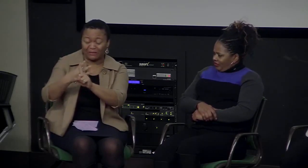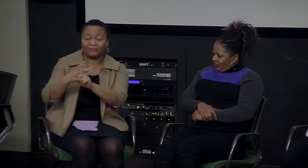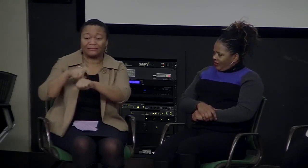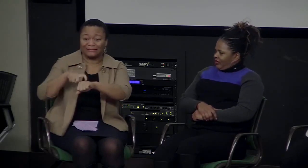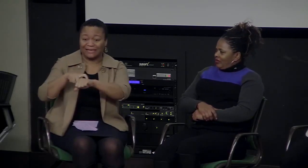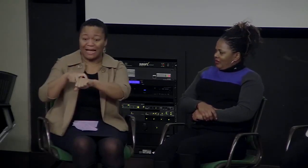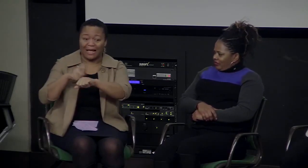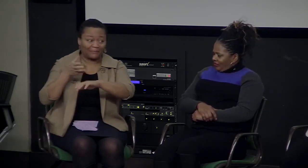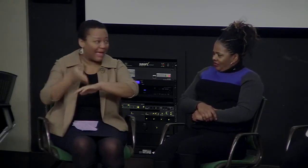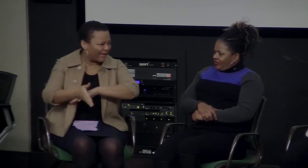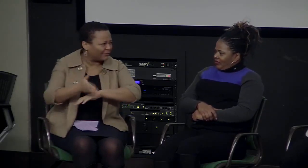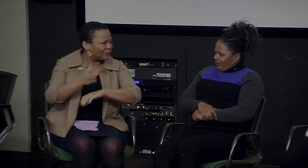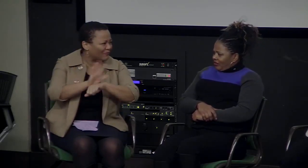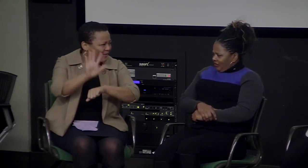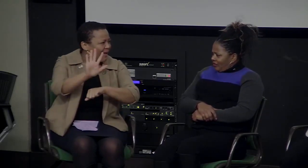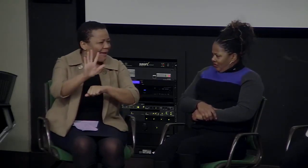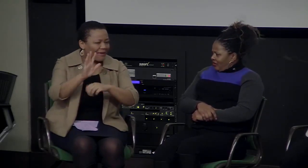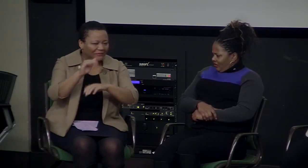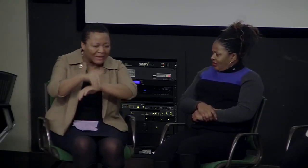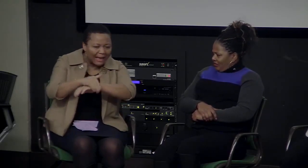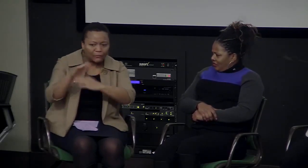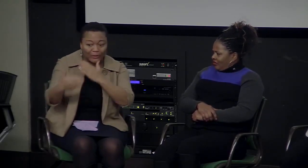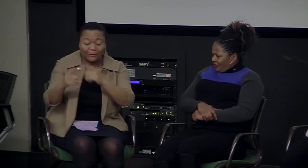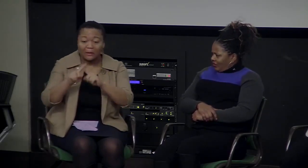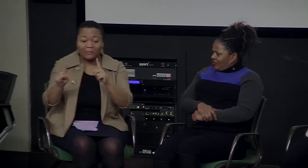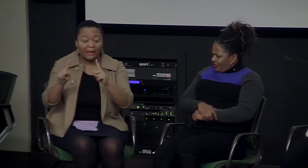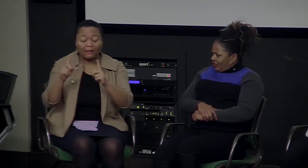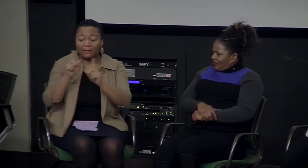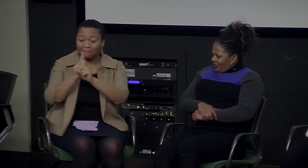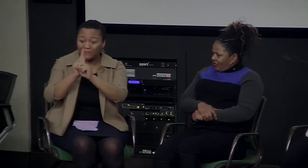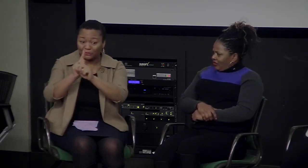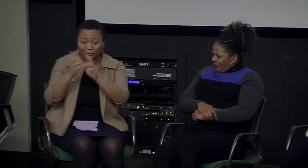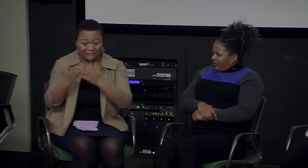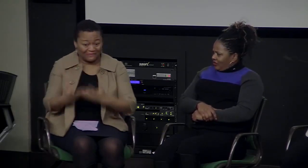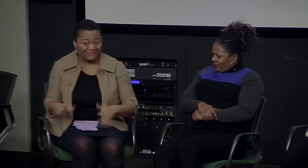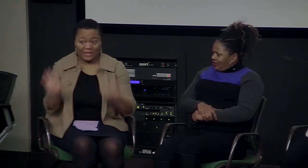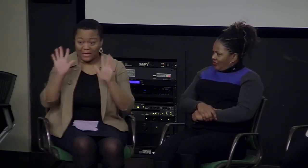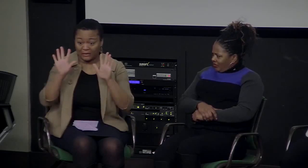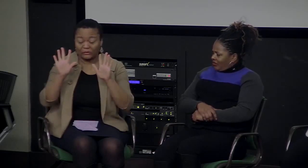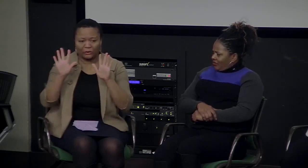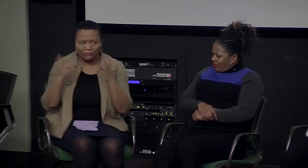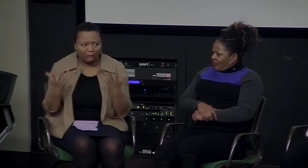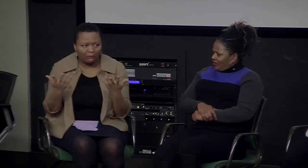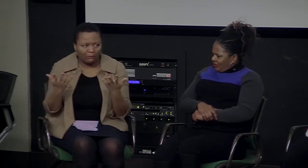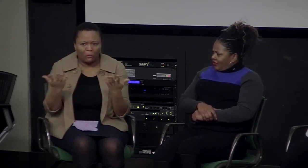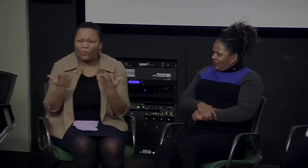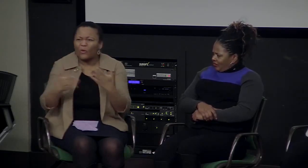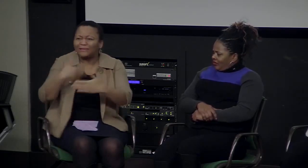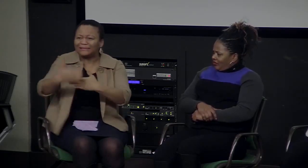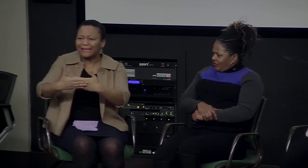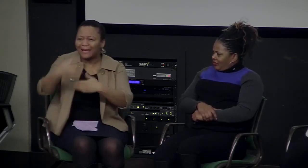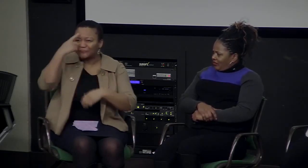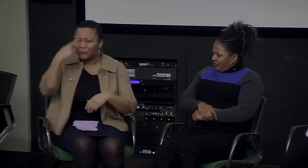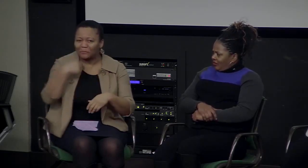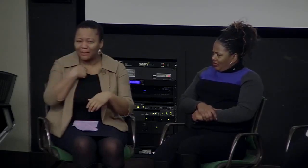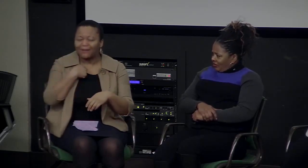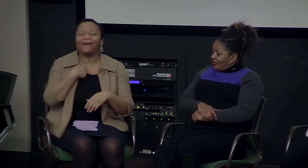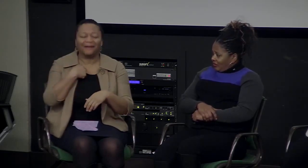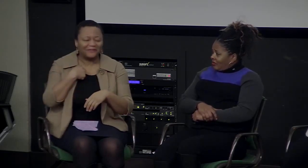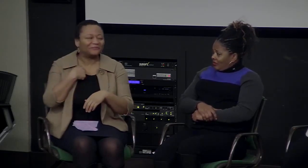And so it wasn't just being mentored for the time, the six months that we were in the official program, but then the 9 to